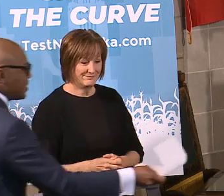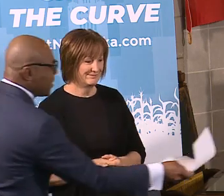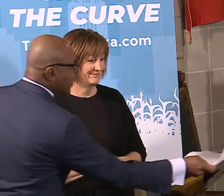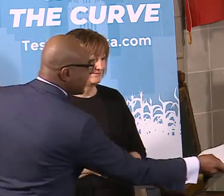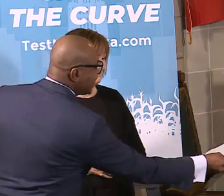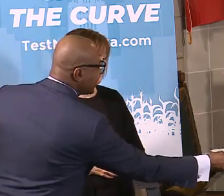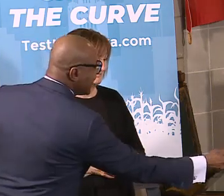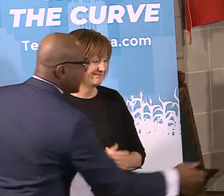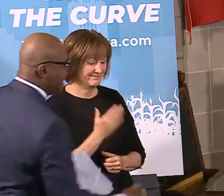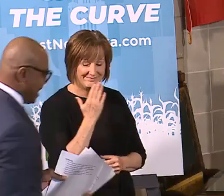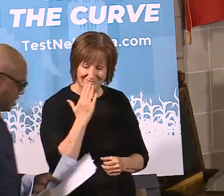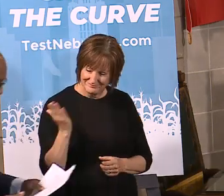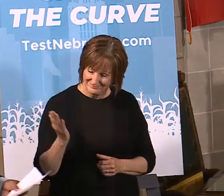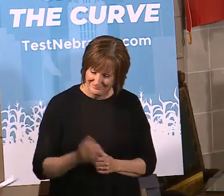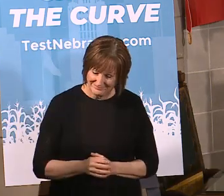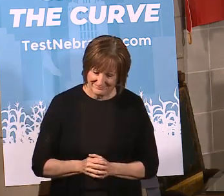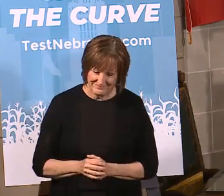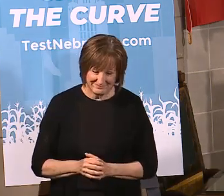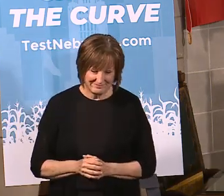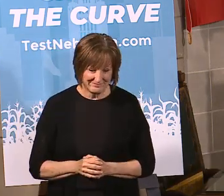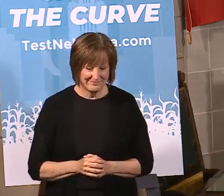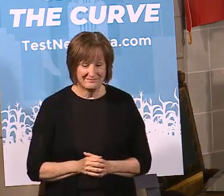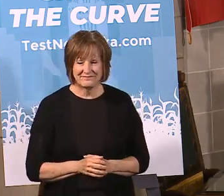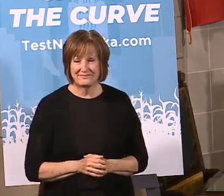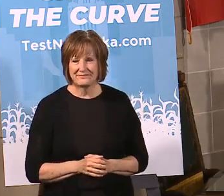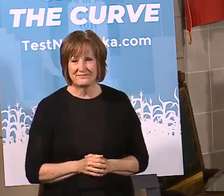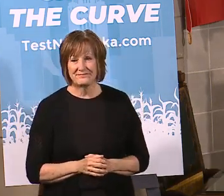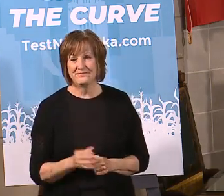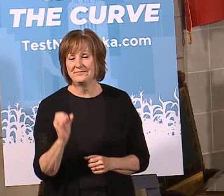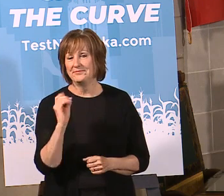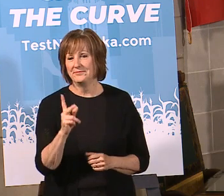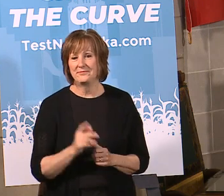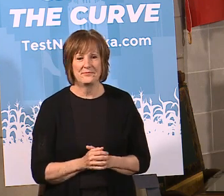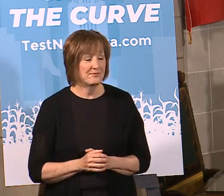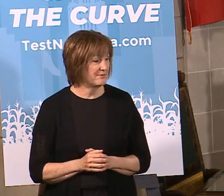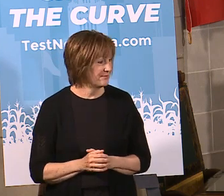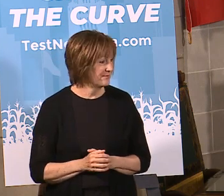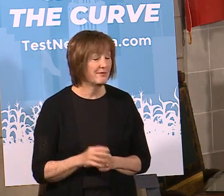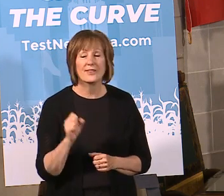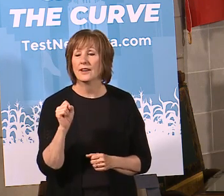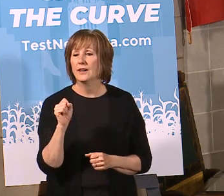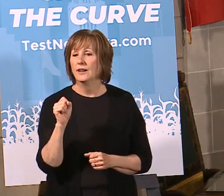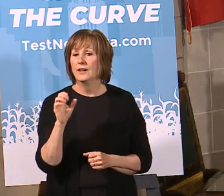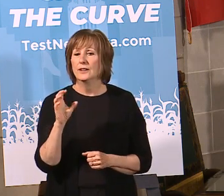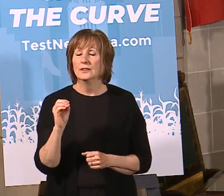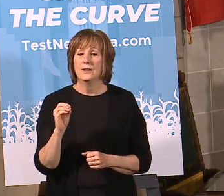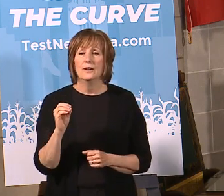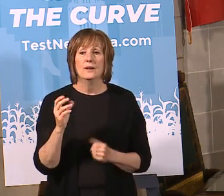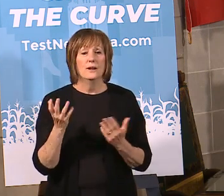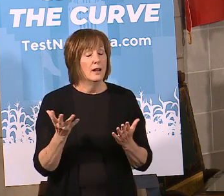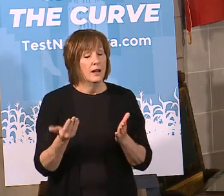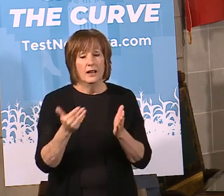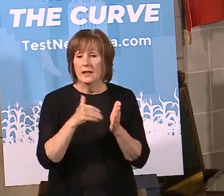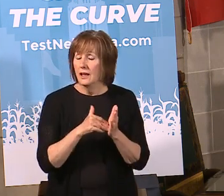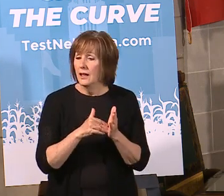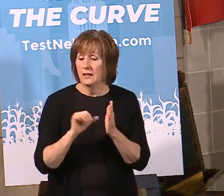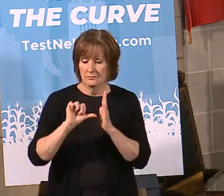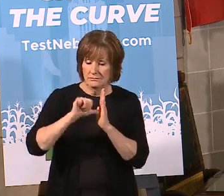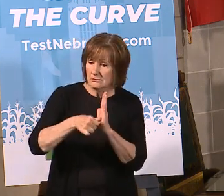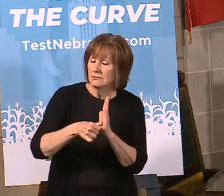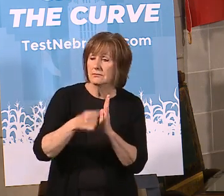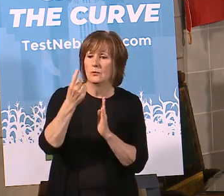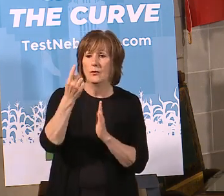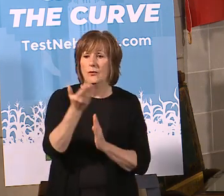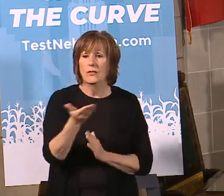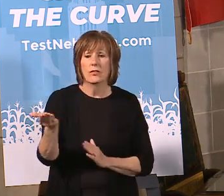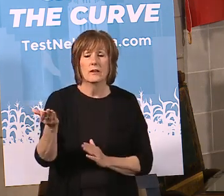There you go, sir. Thank you very much. Thank you. All right. So just to emphasize one of